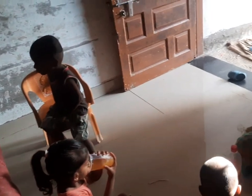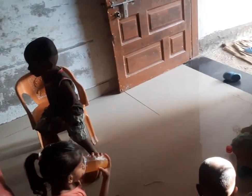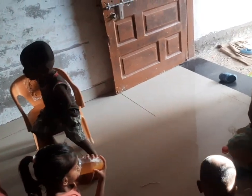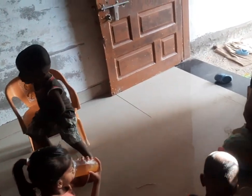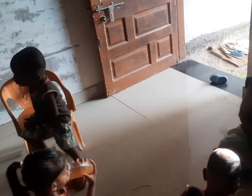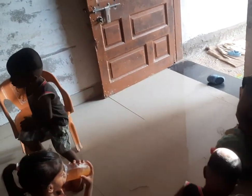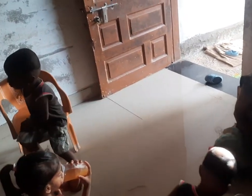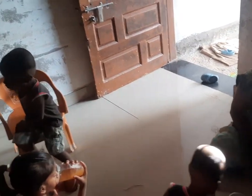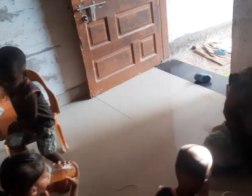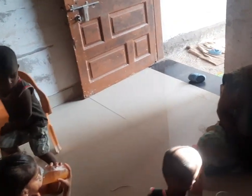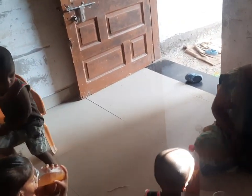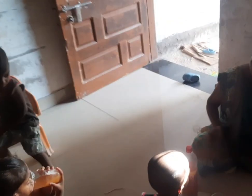daughter. Mommy.